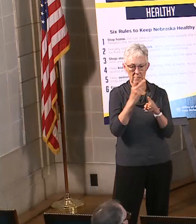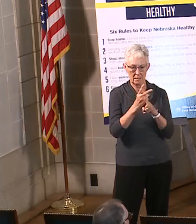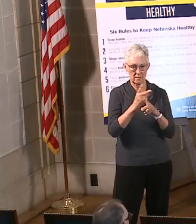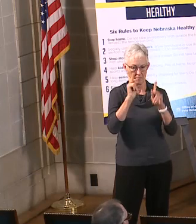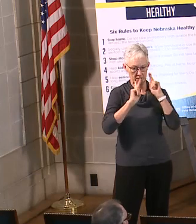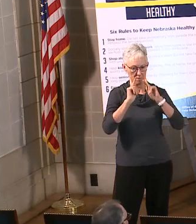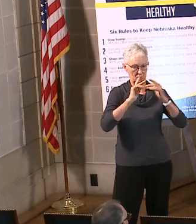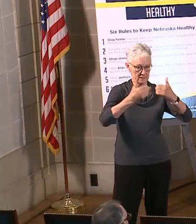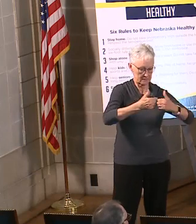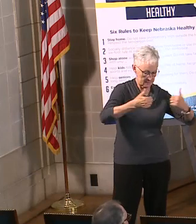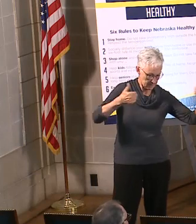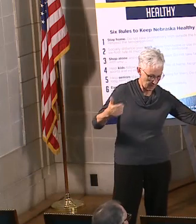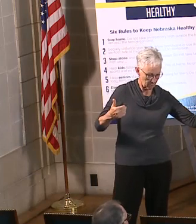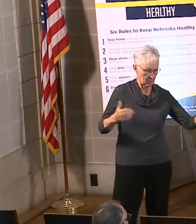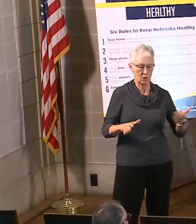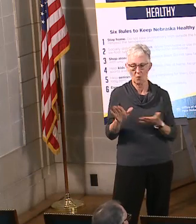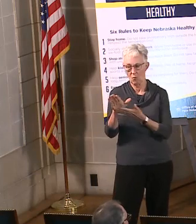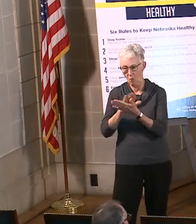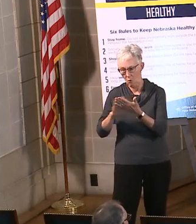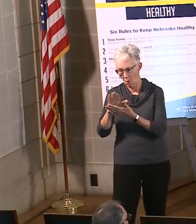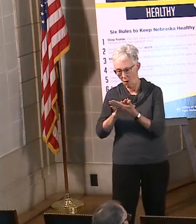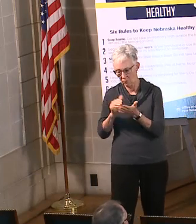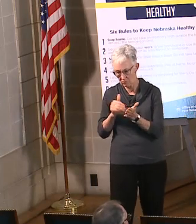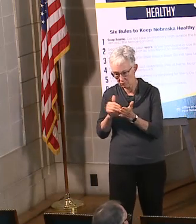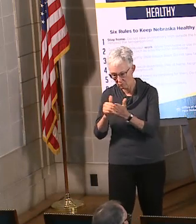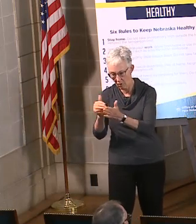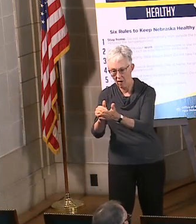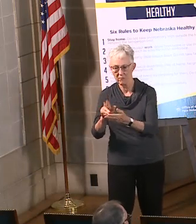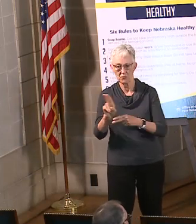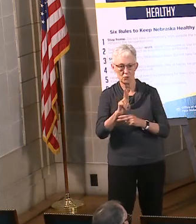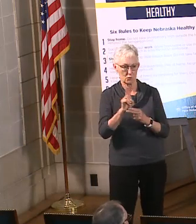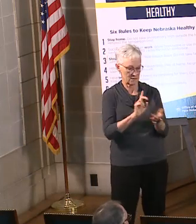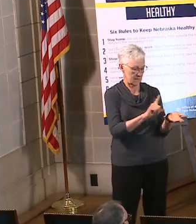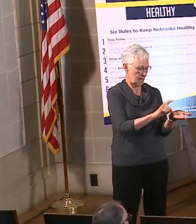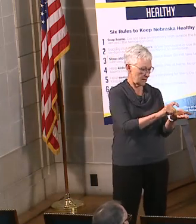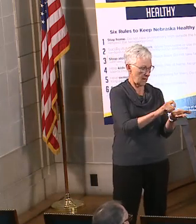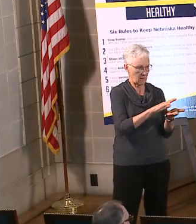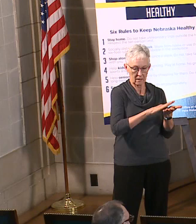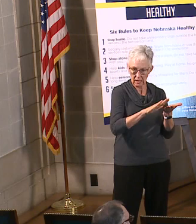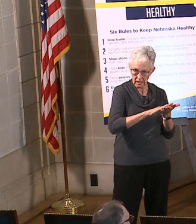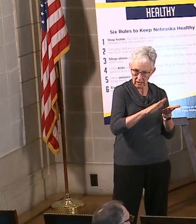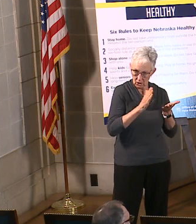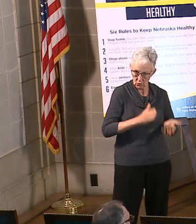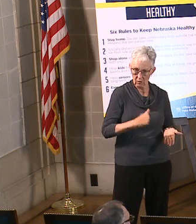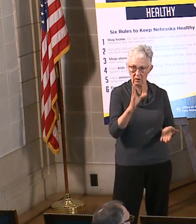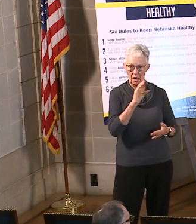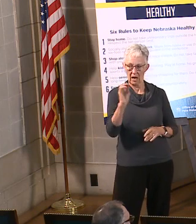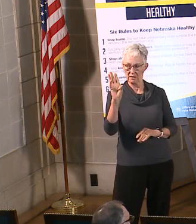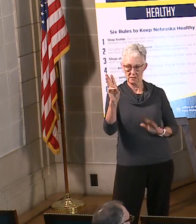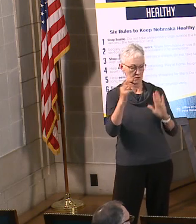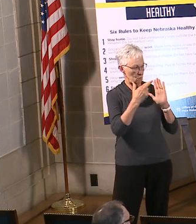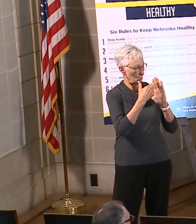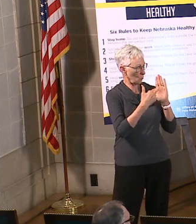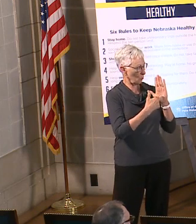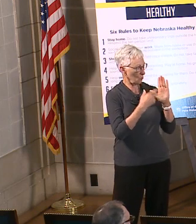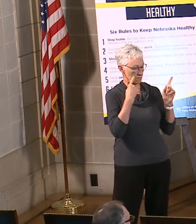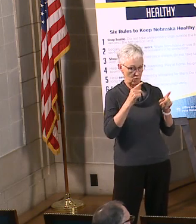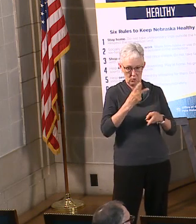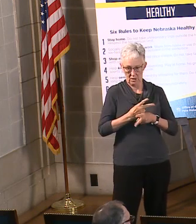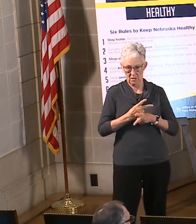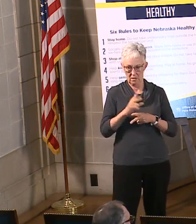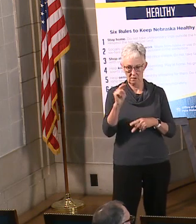about, washing your hands frequently, using the hand sanitizers and so forth. Also our six rules for keeping Nebraska healthy,